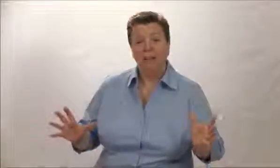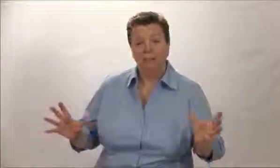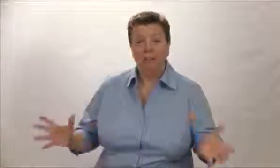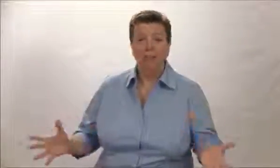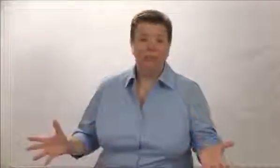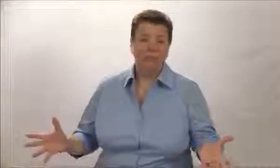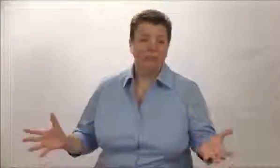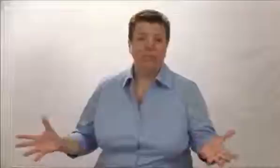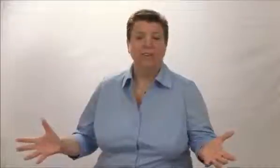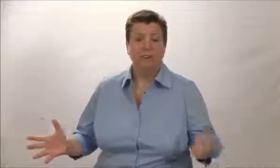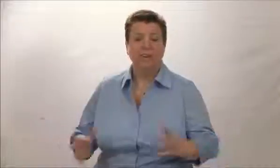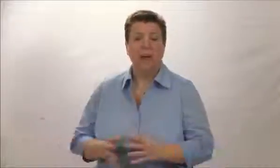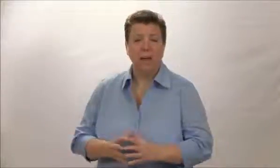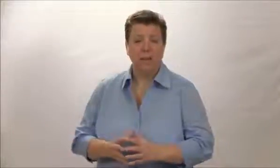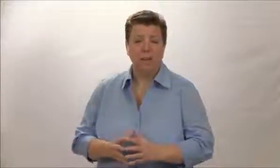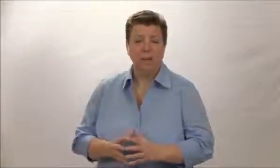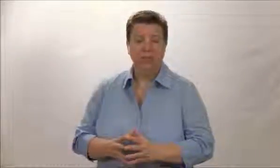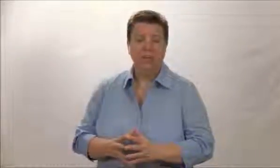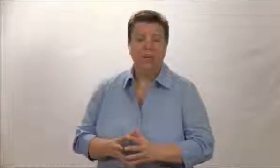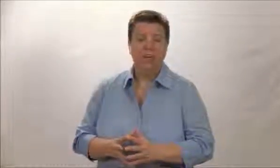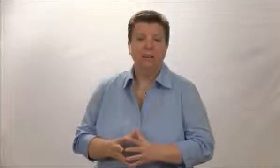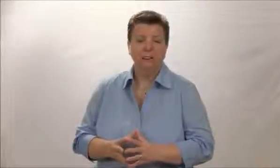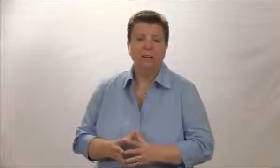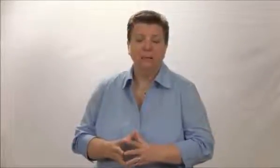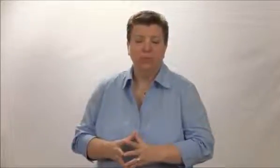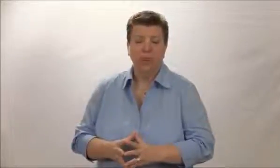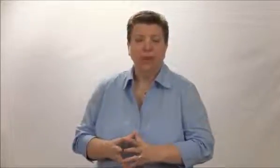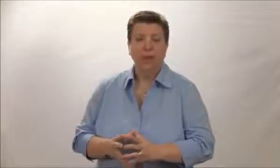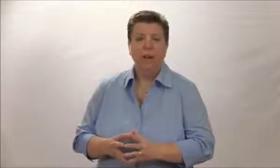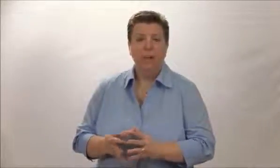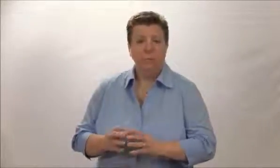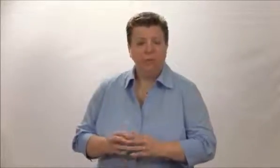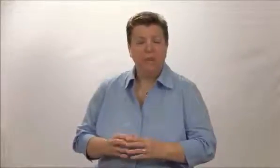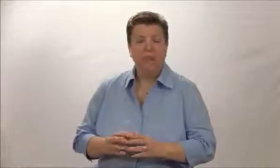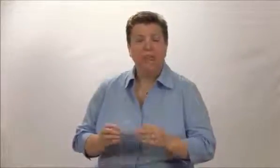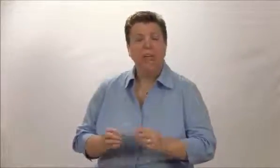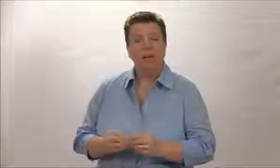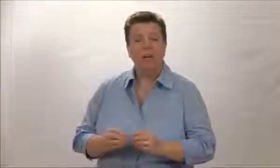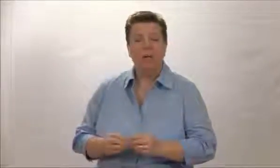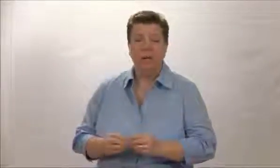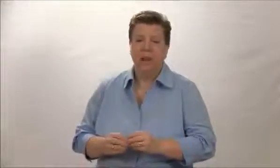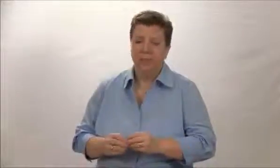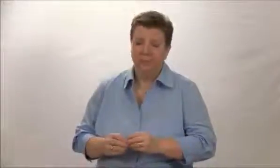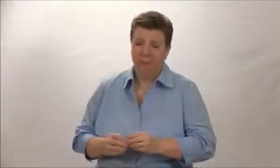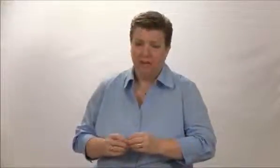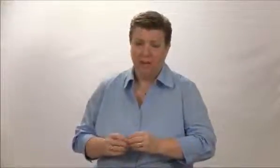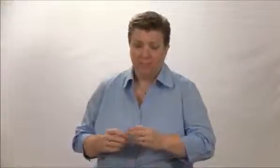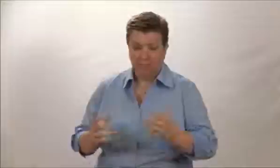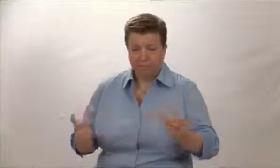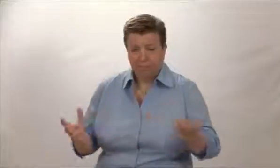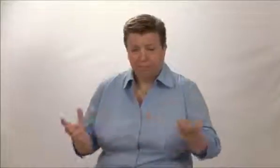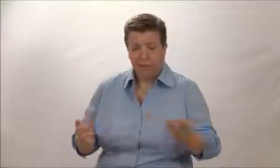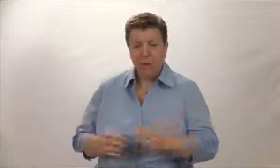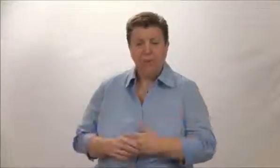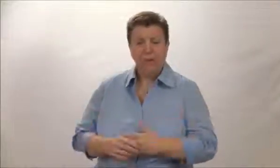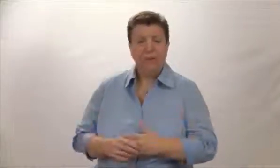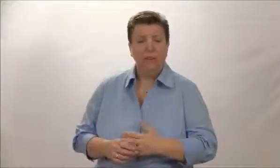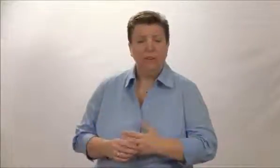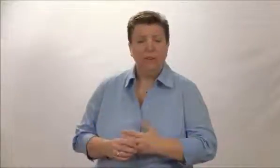for most of us, it's not going to happen. You're not going to get 50% of your people to come to a live event. If you get